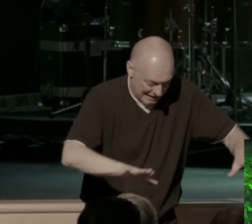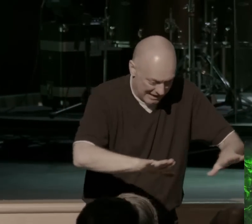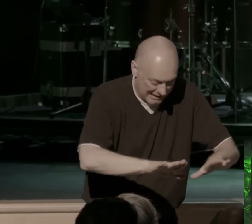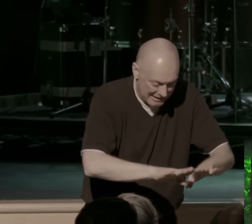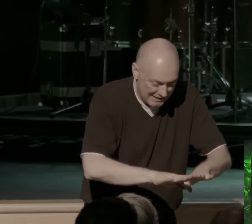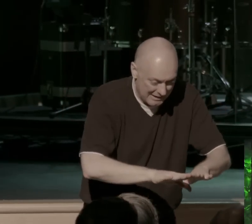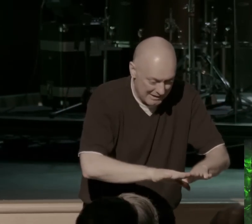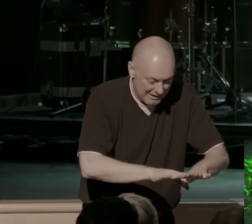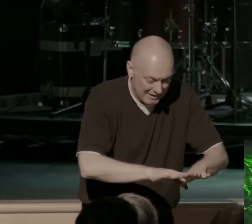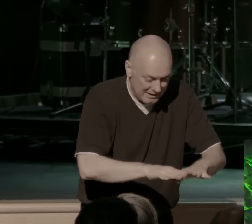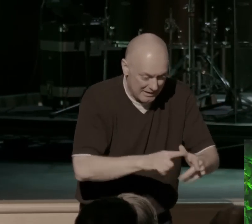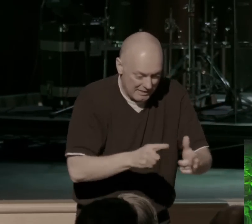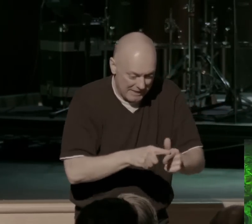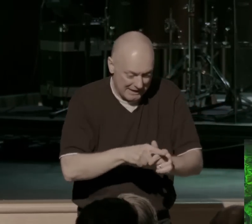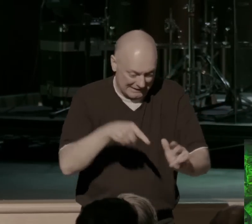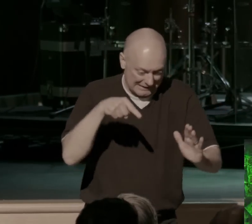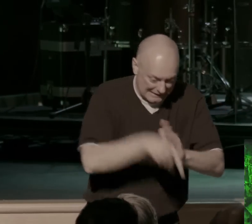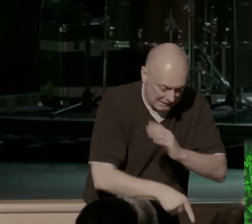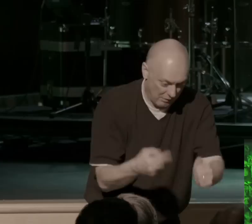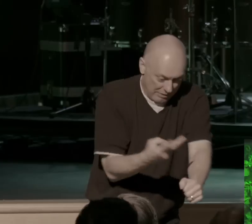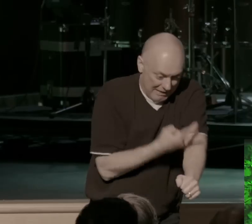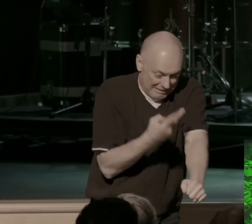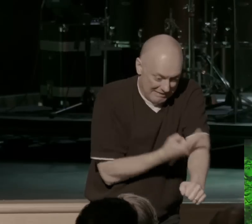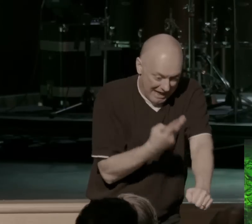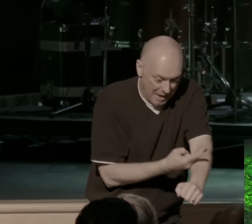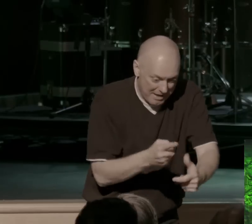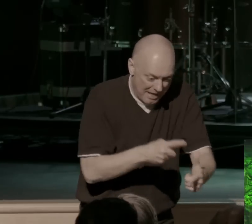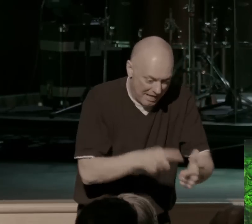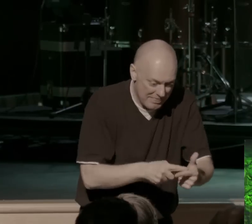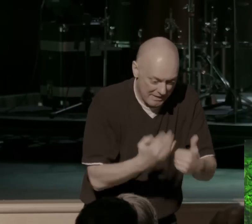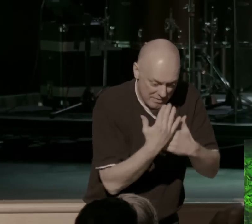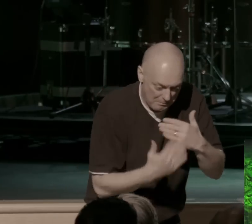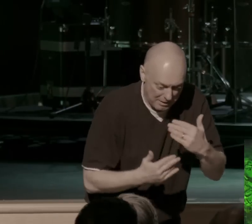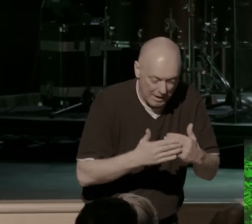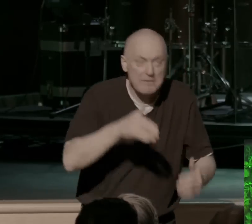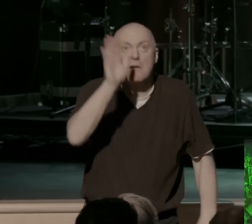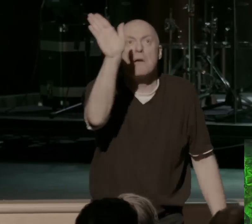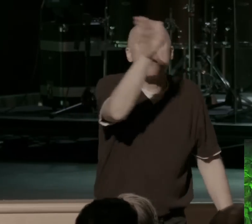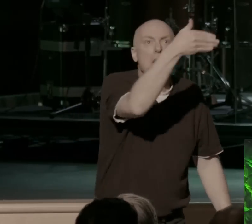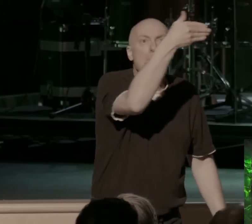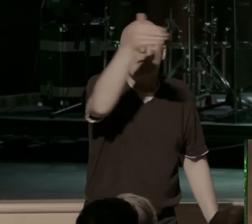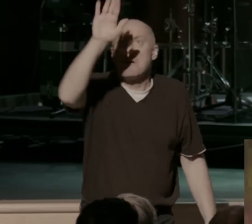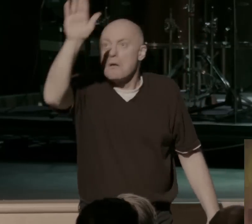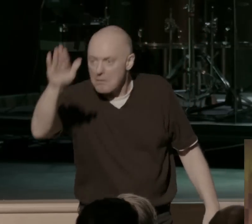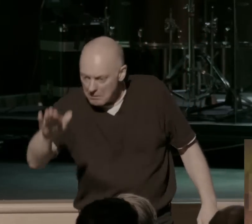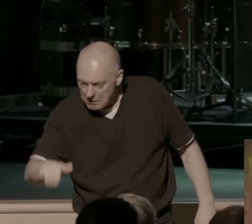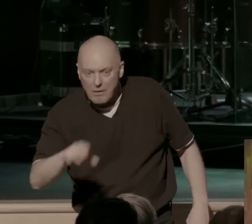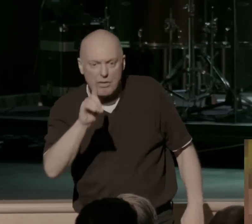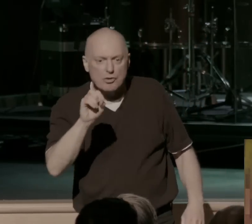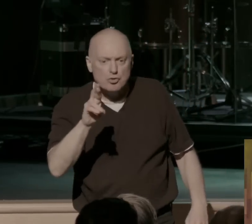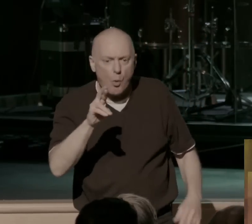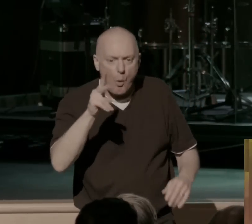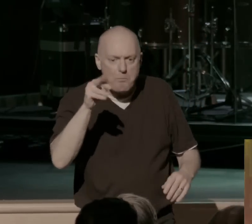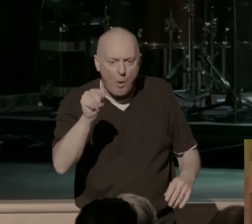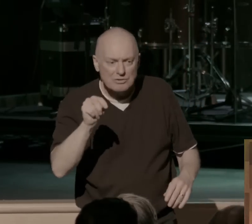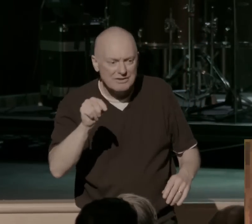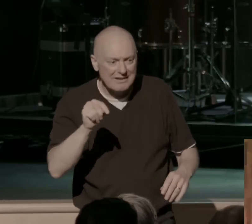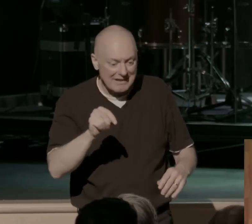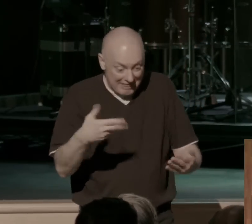to kill the lamb, and then you're going to take its blood and spread it on the doorpost, and now that lamb is going to die instead of you. That lamb is going to